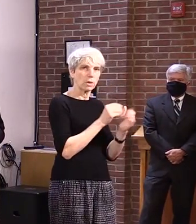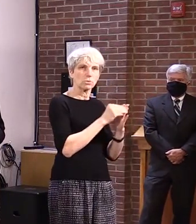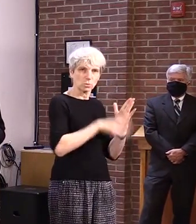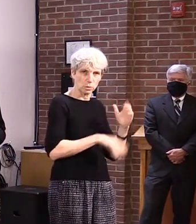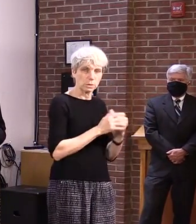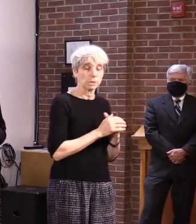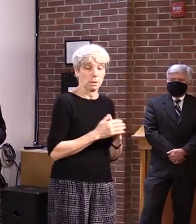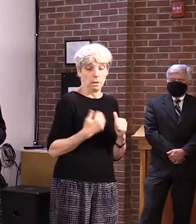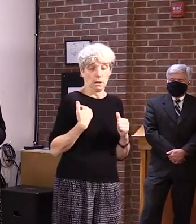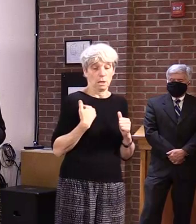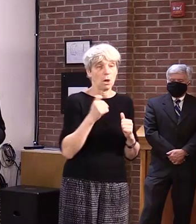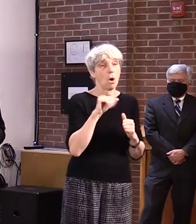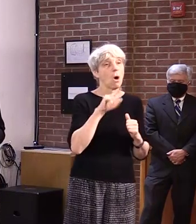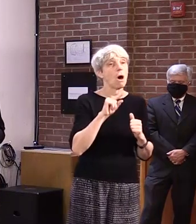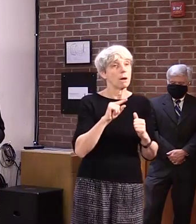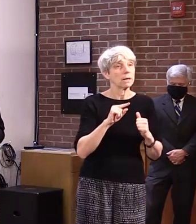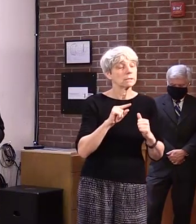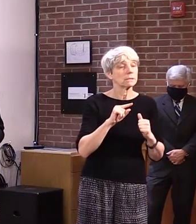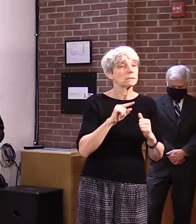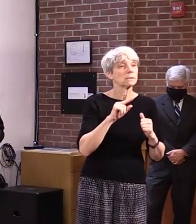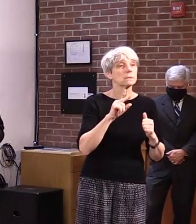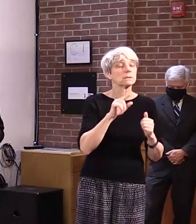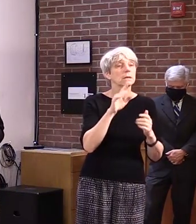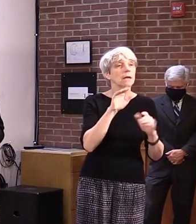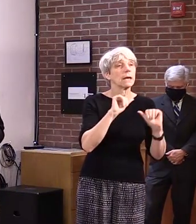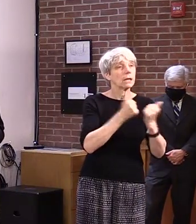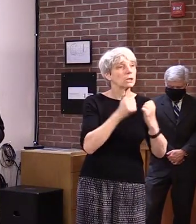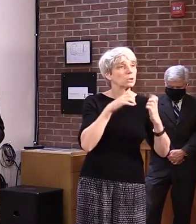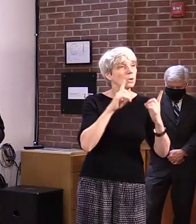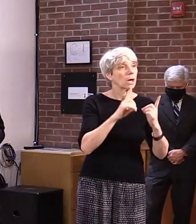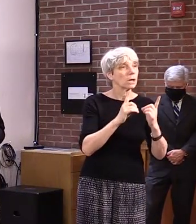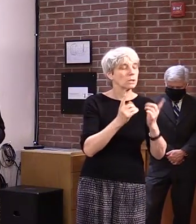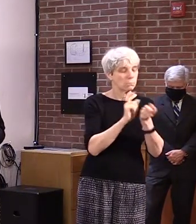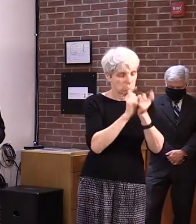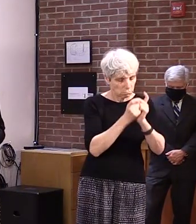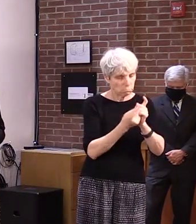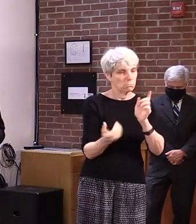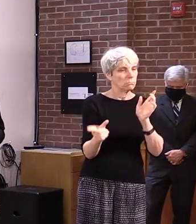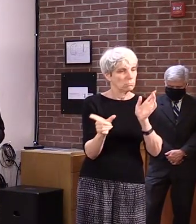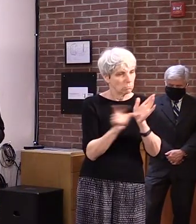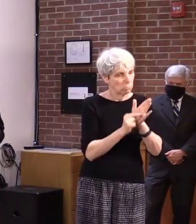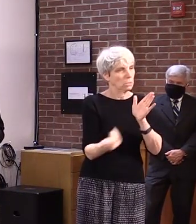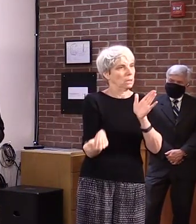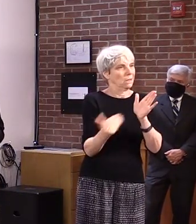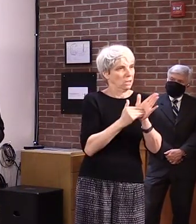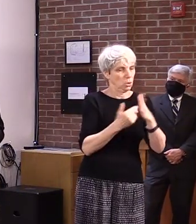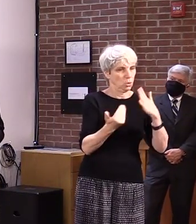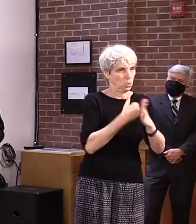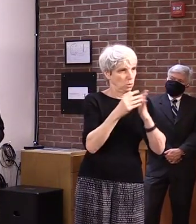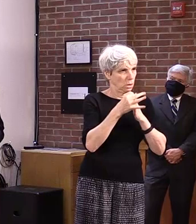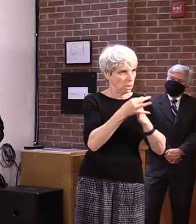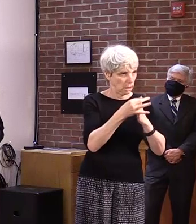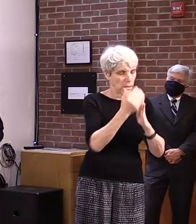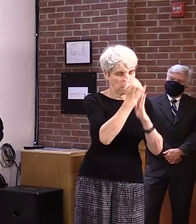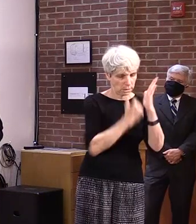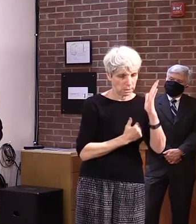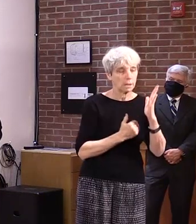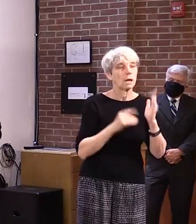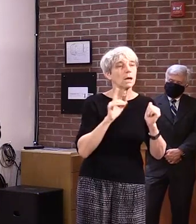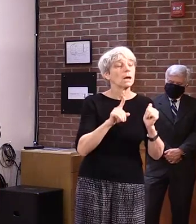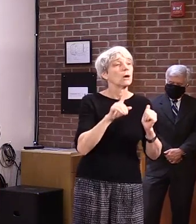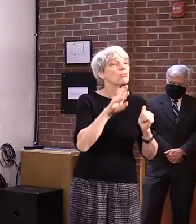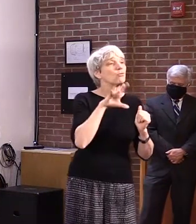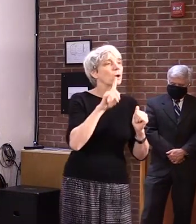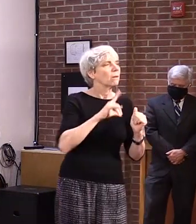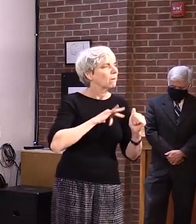Agency of Education and the Department of Health issued revised health guidance, Rutland City responded by publishing a six-page frequently asked